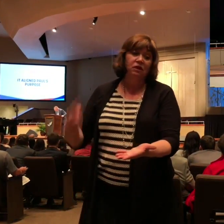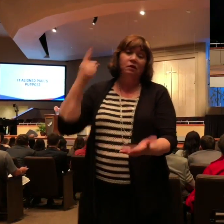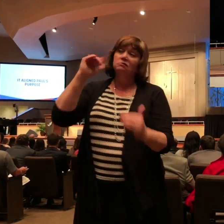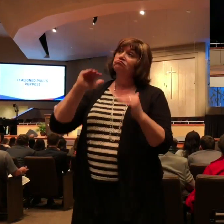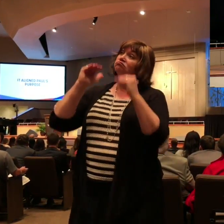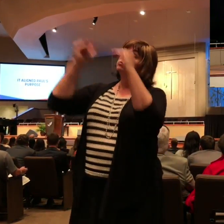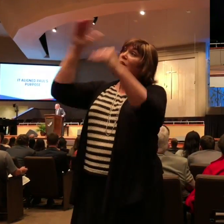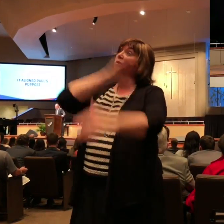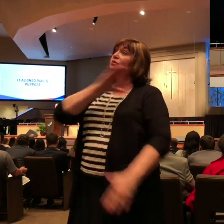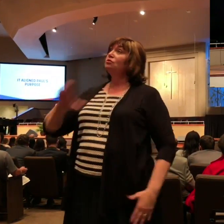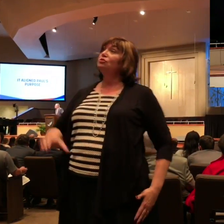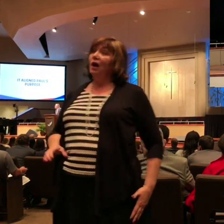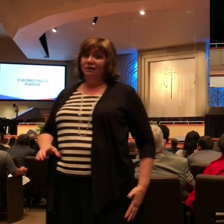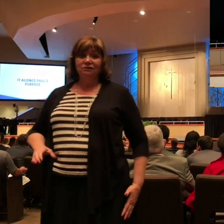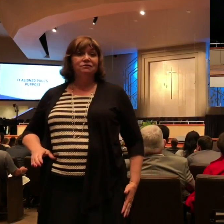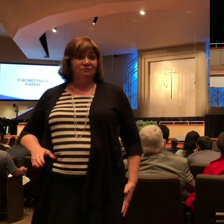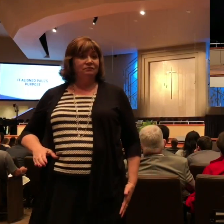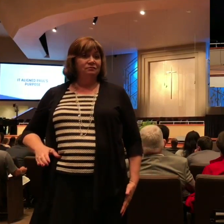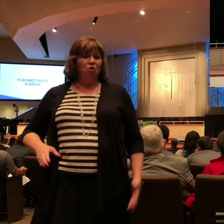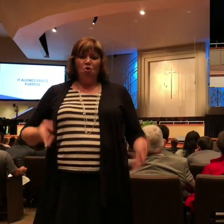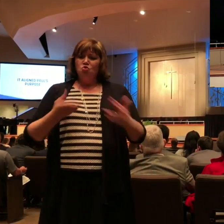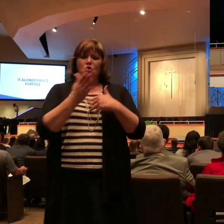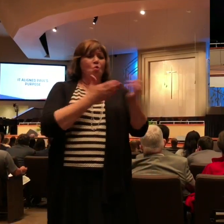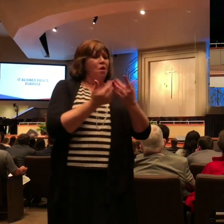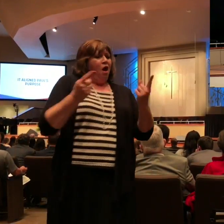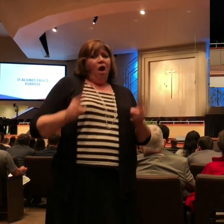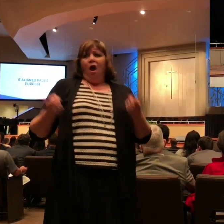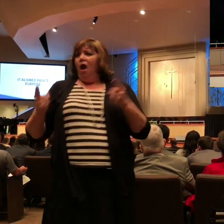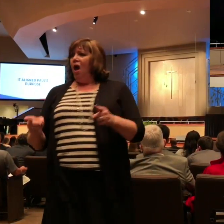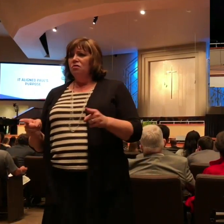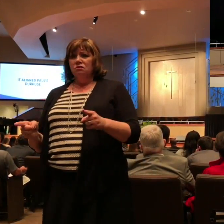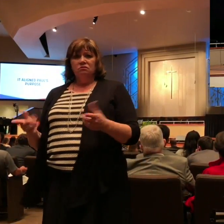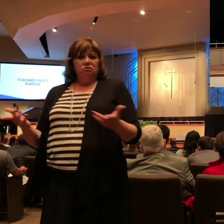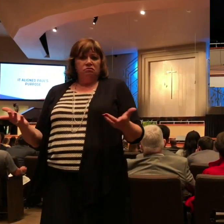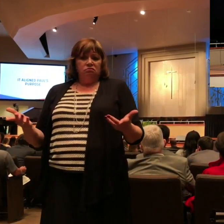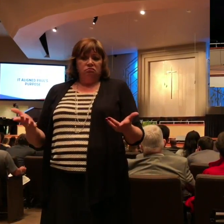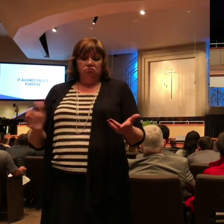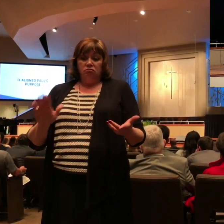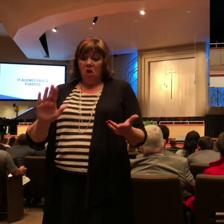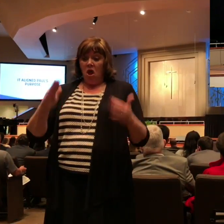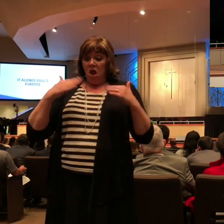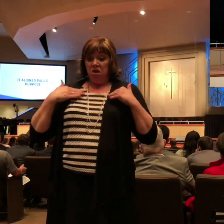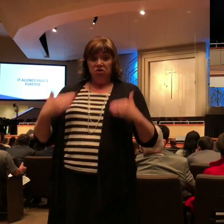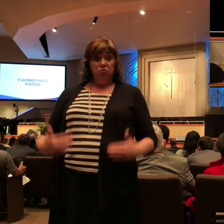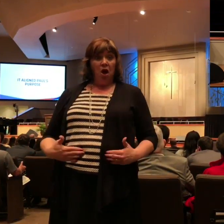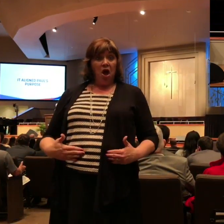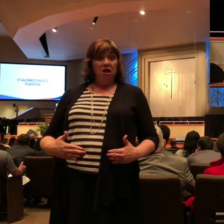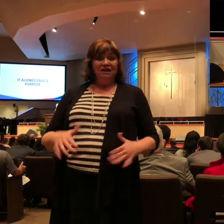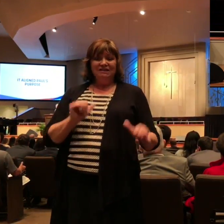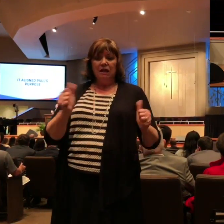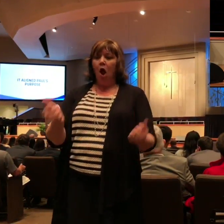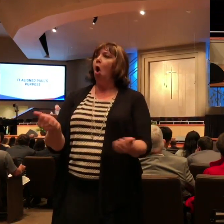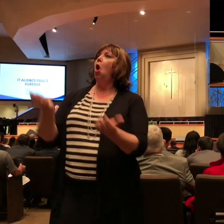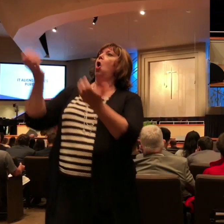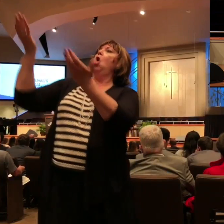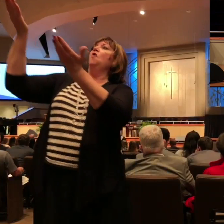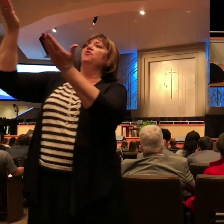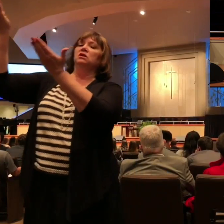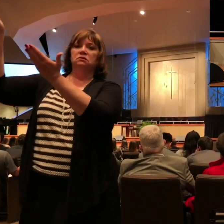magnified in my body Paul's body was dedicated to the honoring of Christ the word